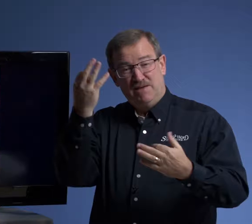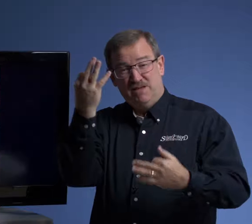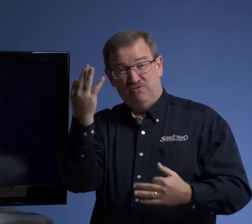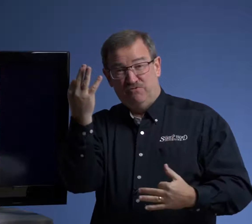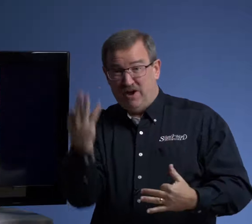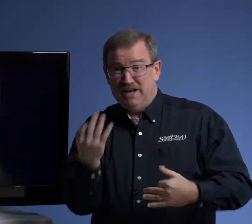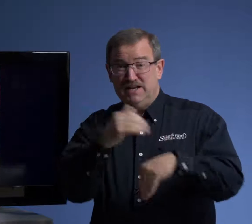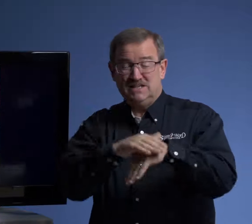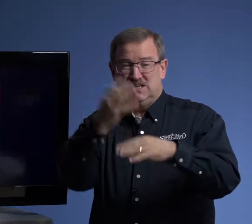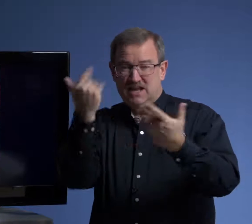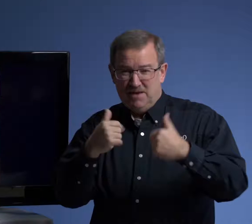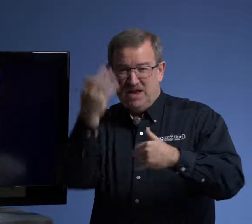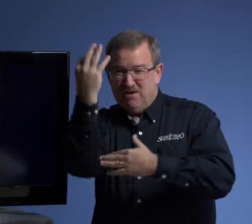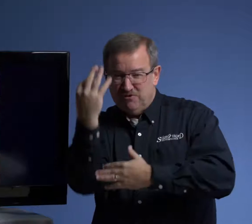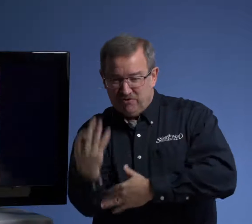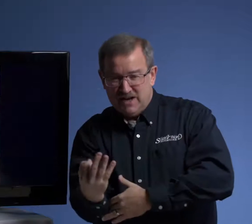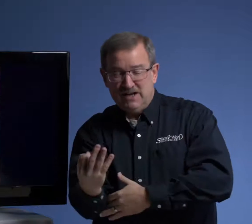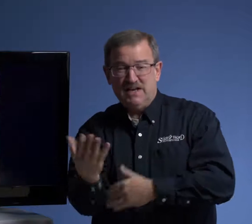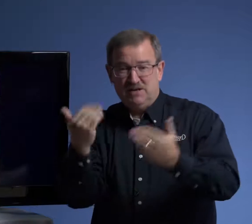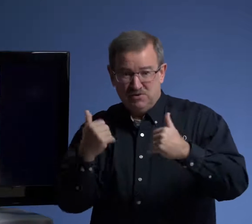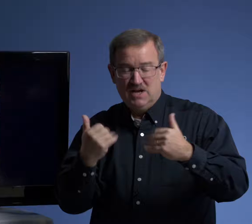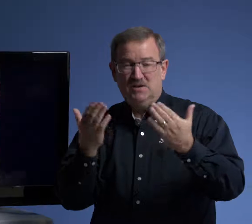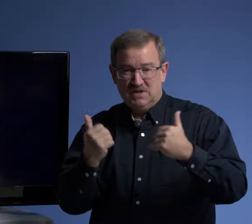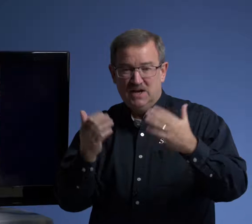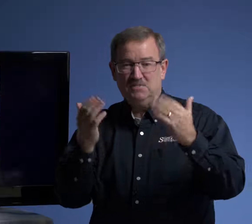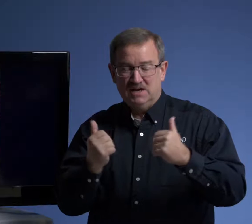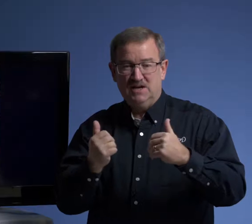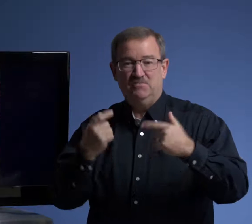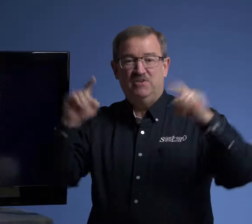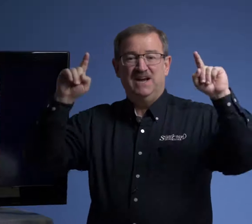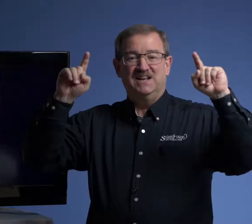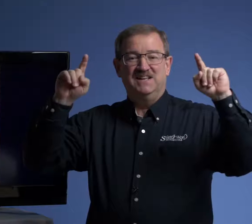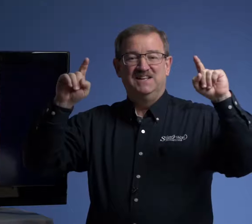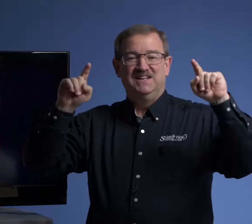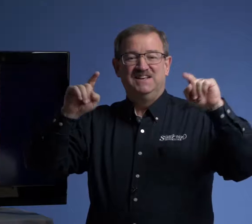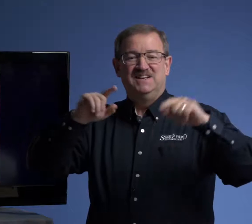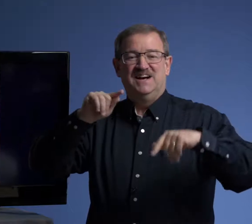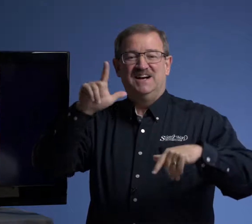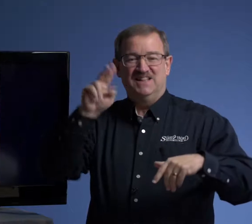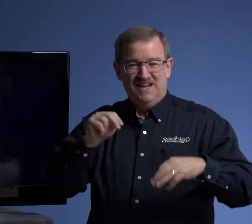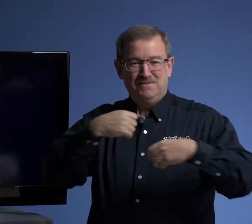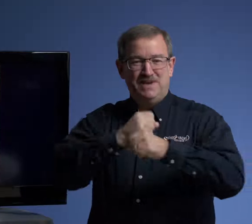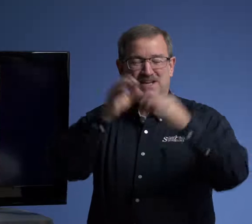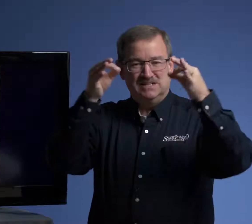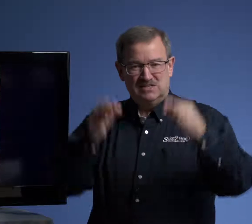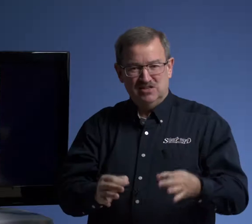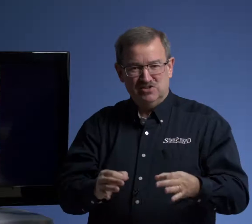came Friday nights, he came every Friday night, he would come and come and come. Finally, Glenn made a decision